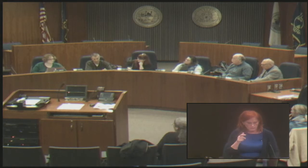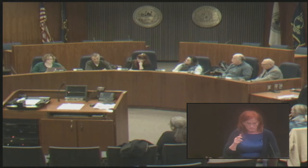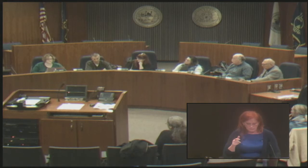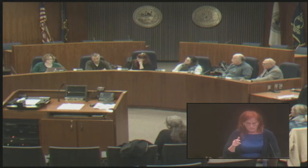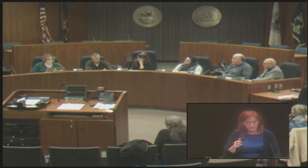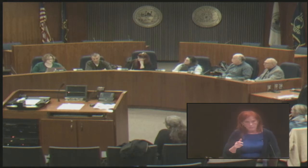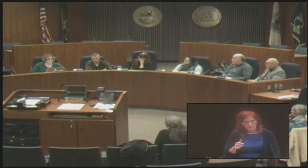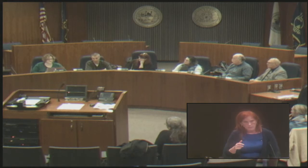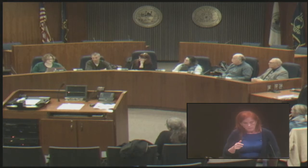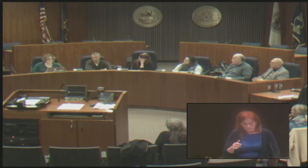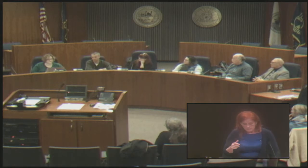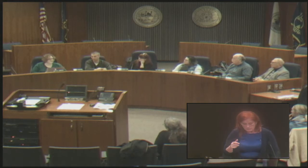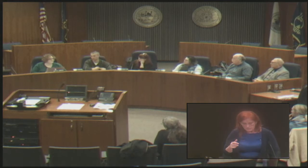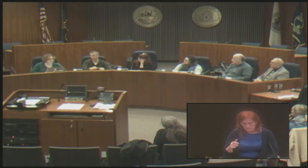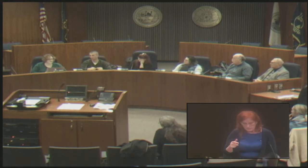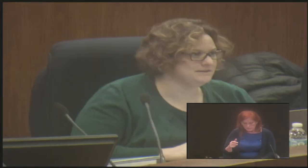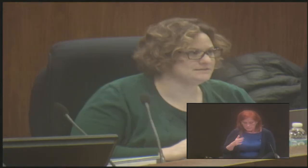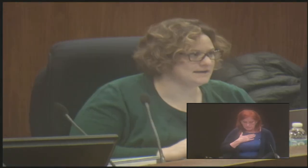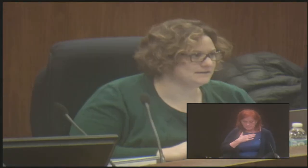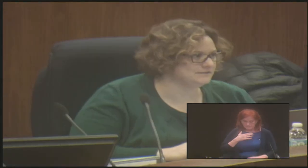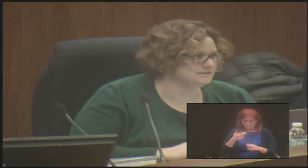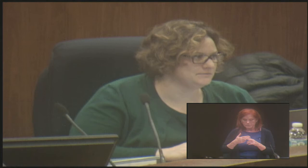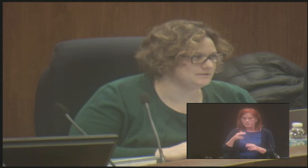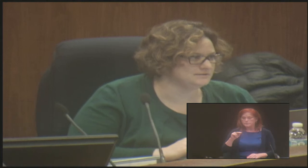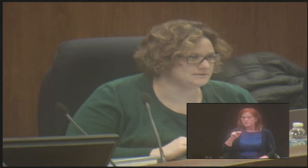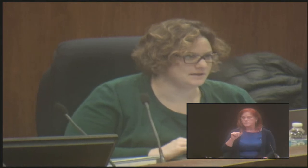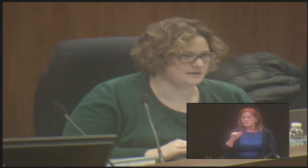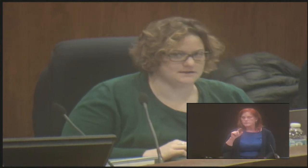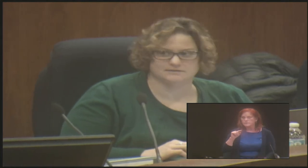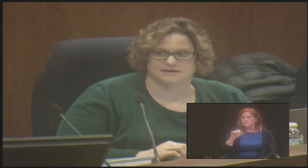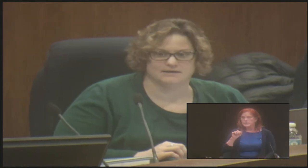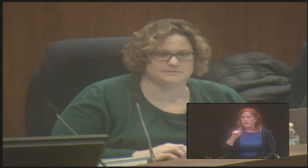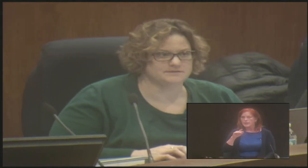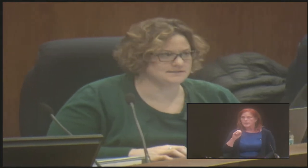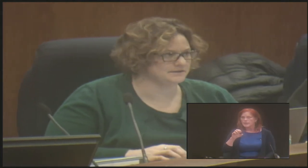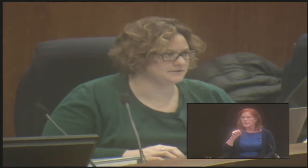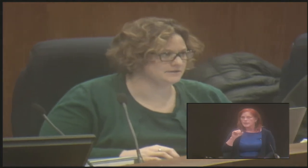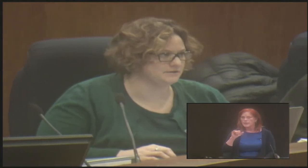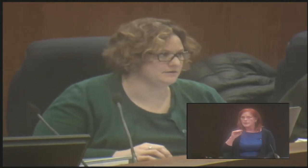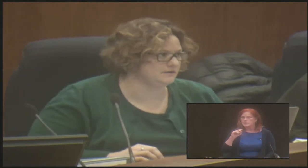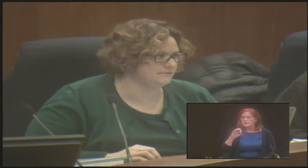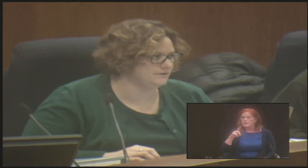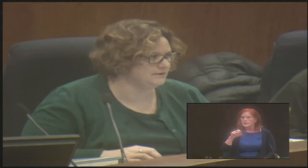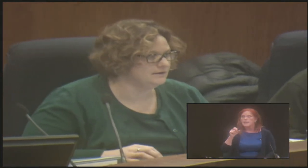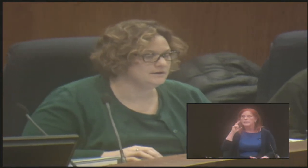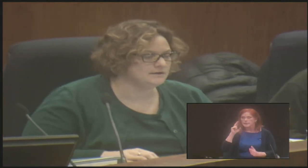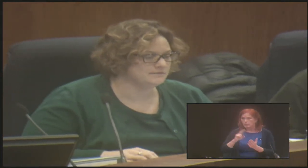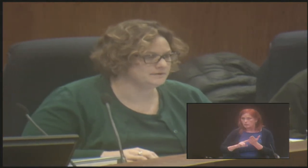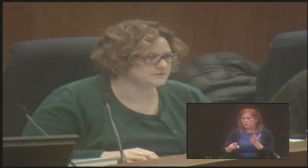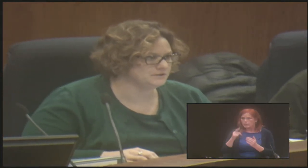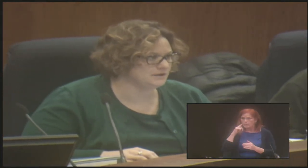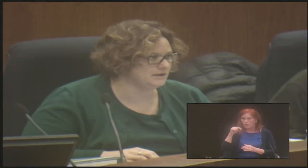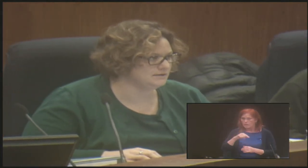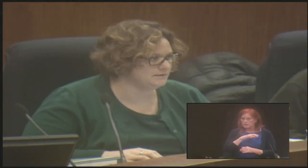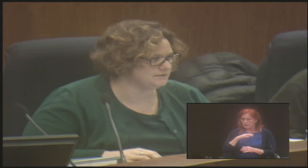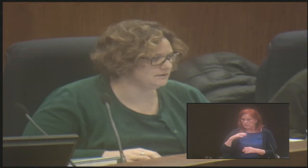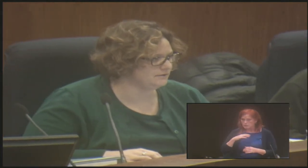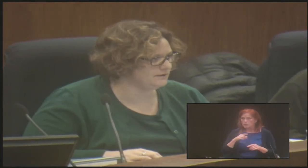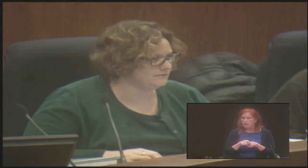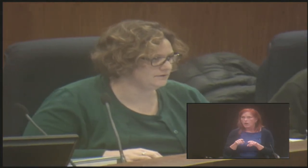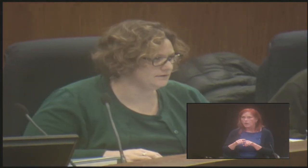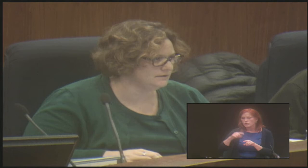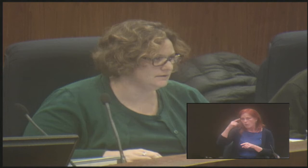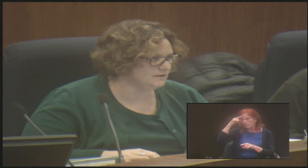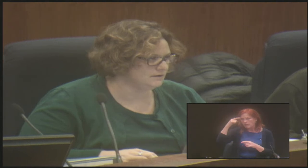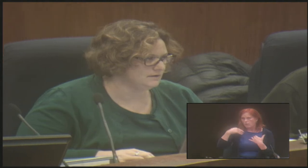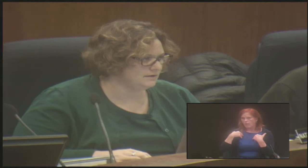way over to my right. Hi, my name is Natalie Simmons and I am the secretary of the commission and a mental